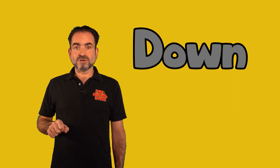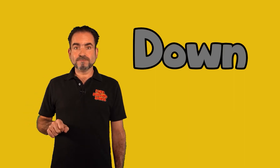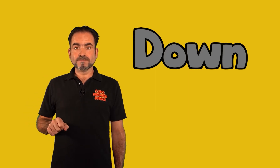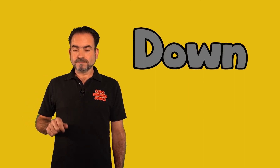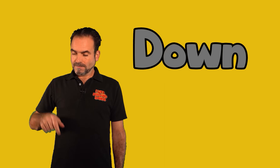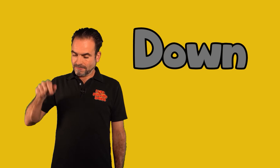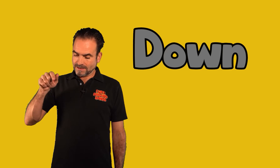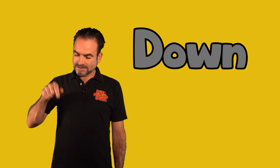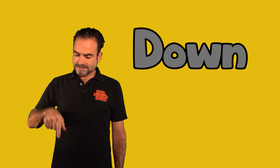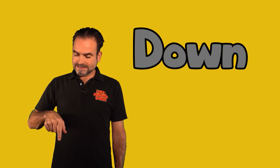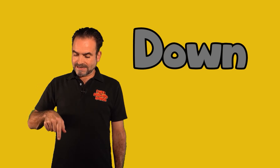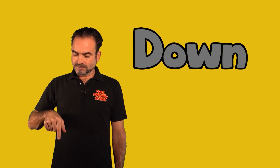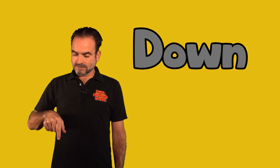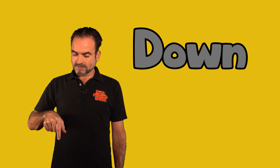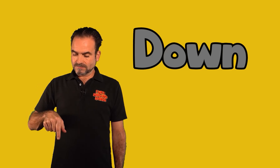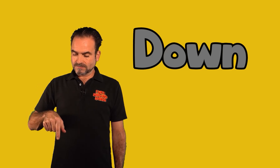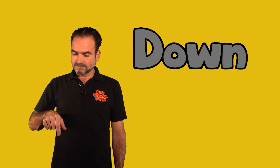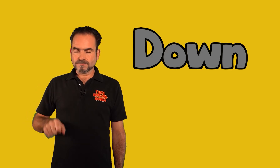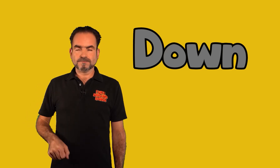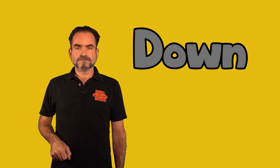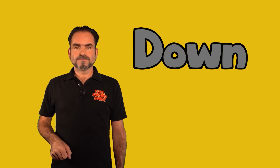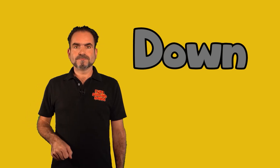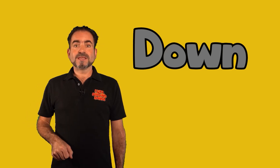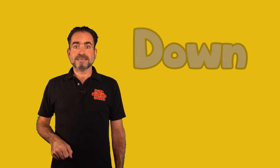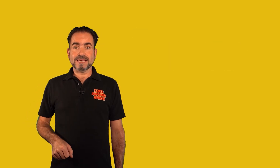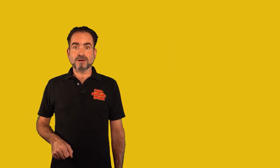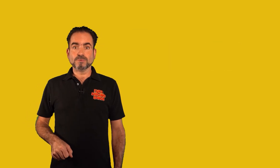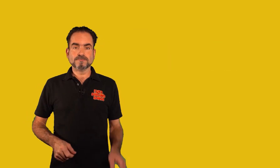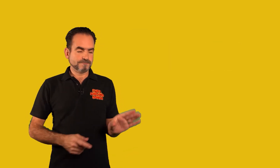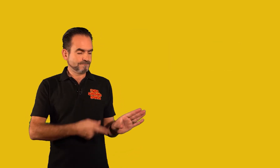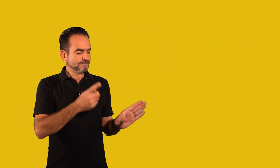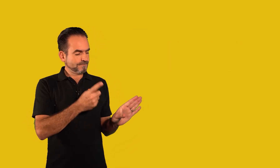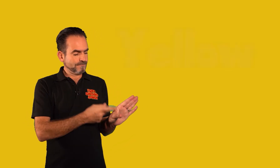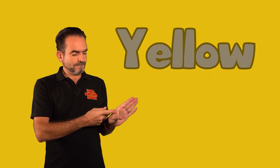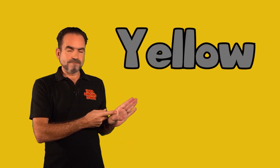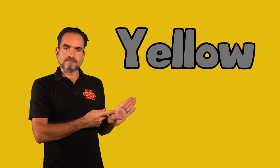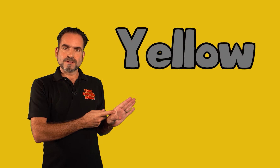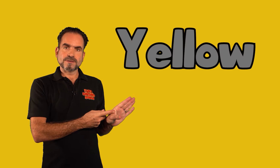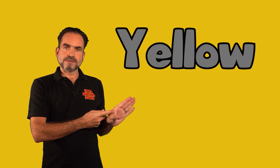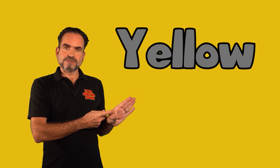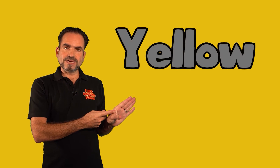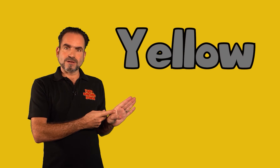time down yellow yellow